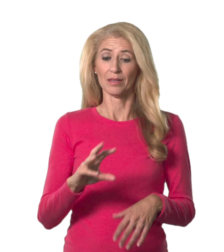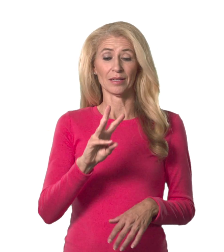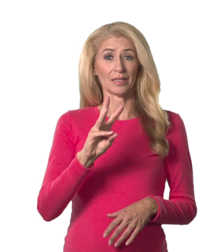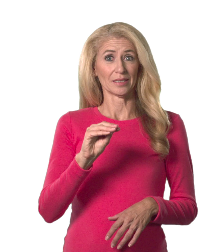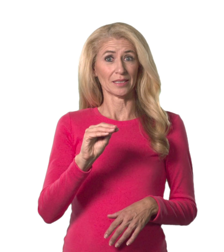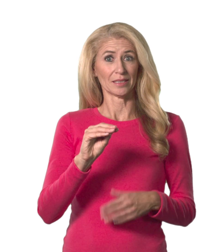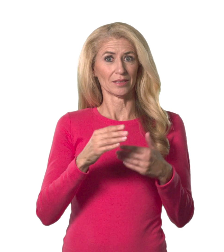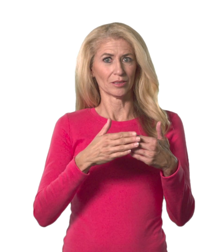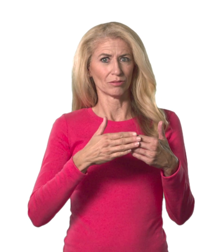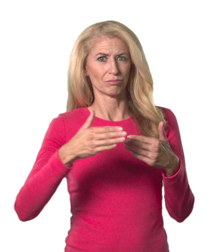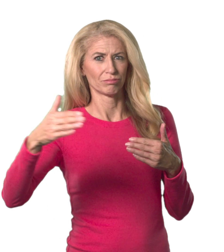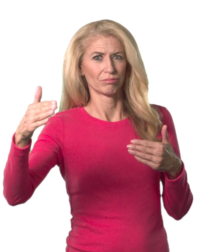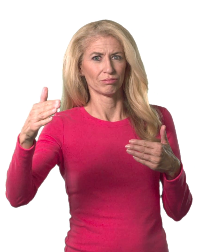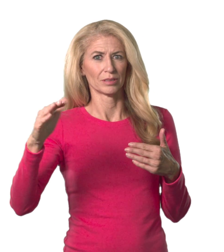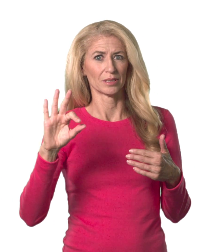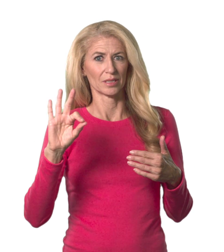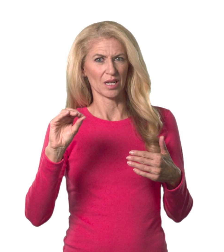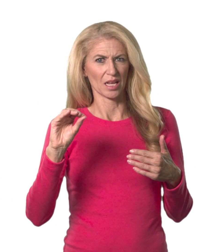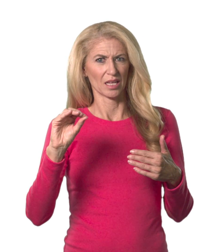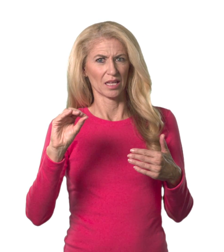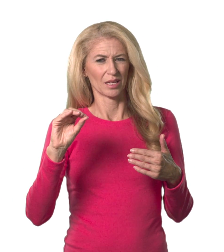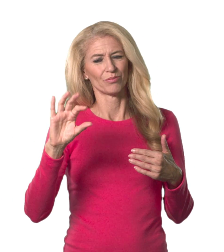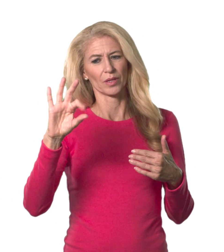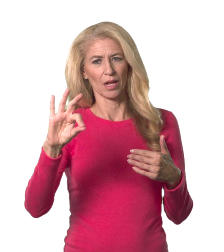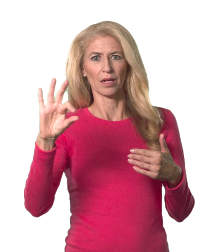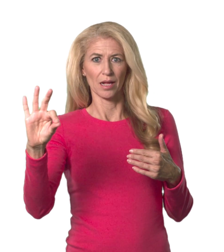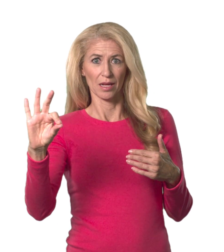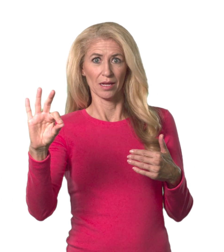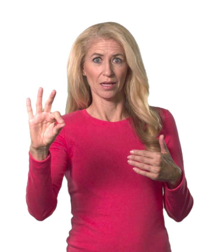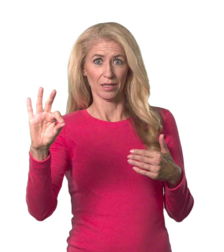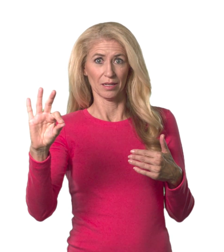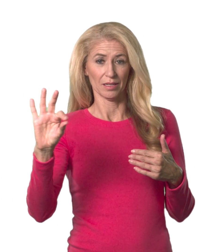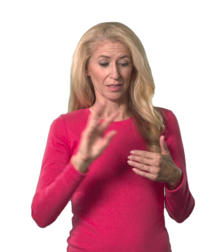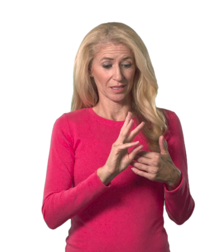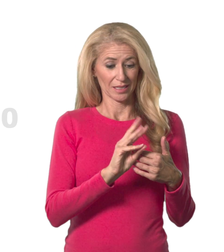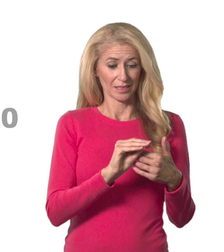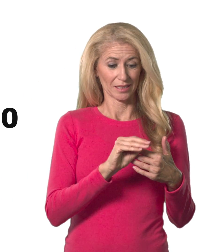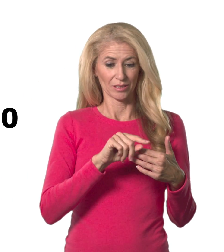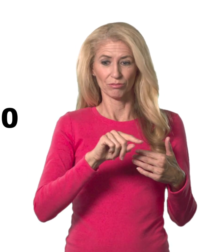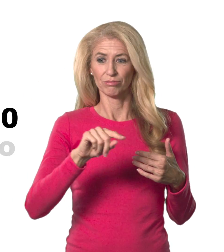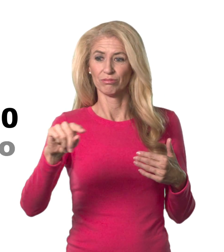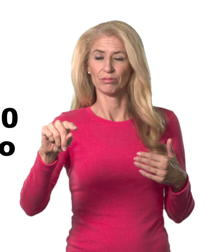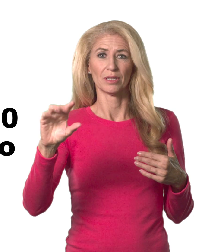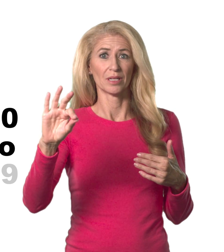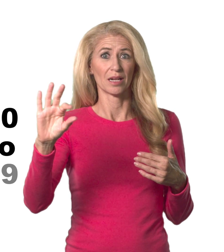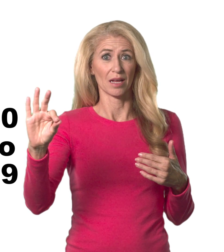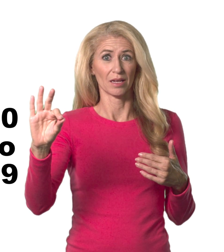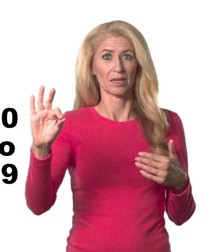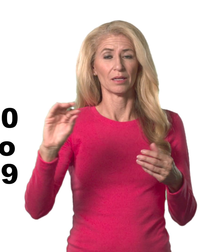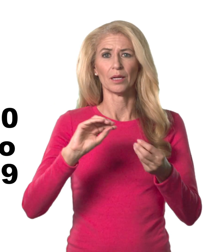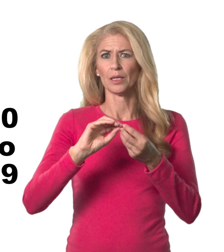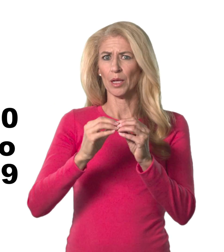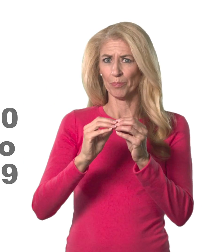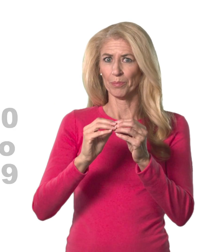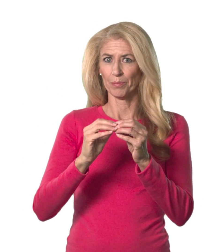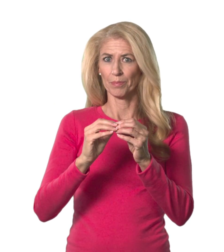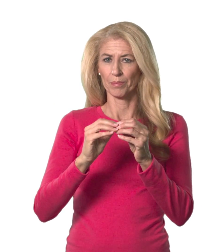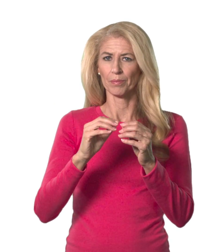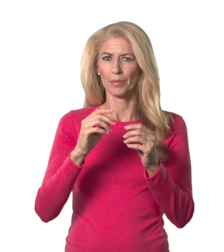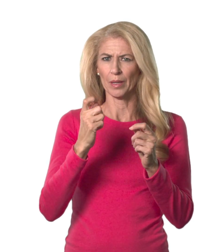Now, numbers from 60 to 90, or really to 99, 60 to 99. The numbers are